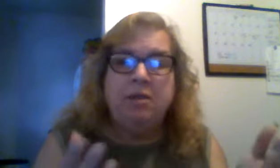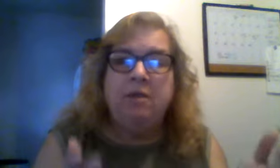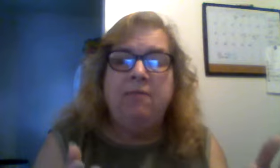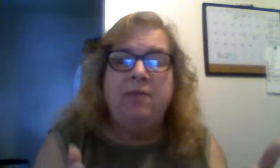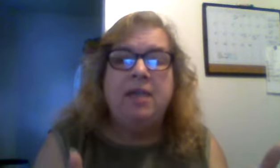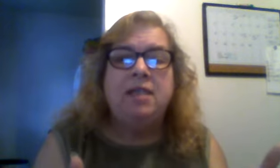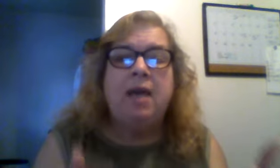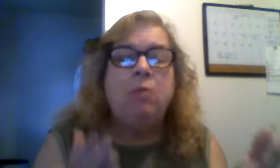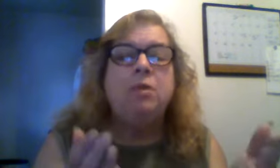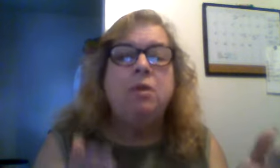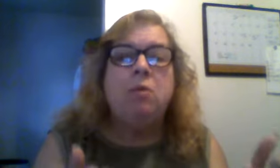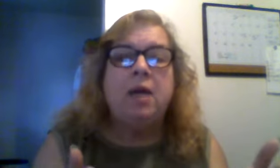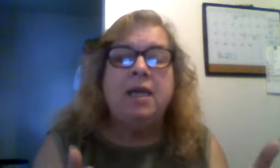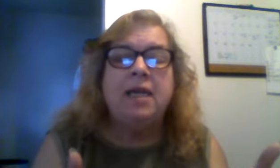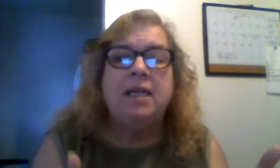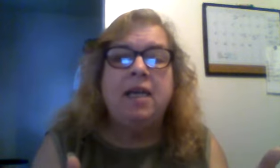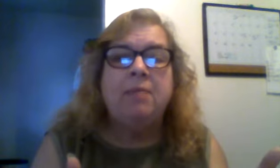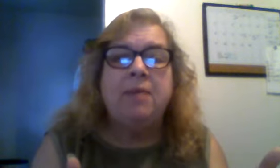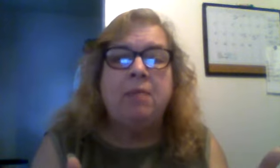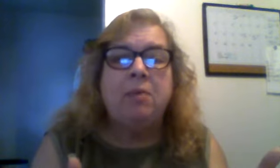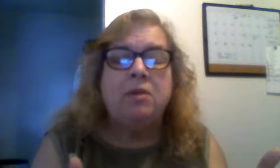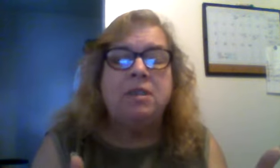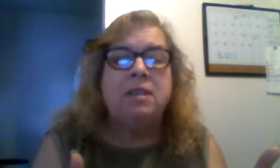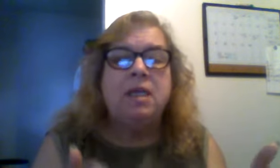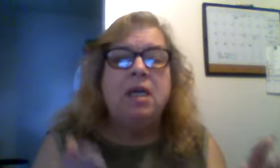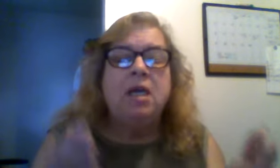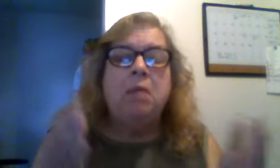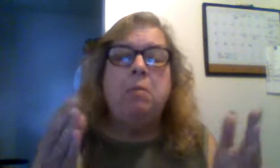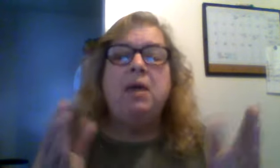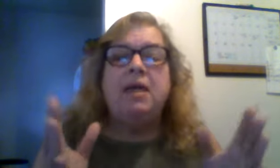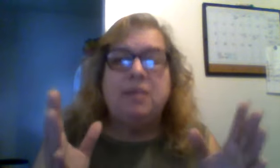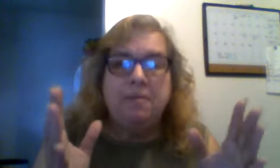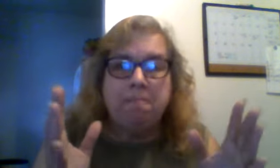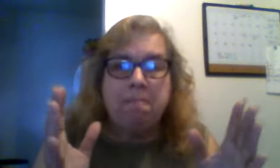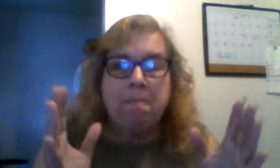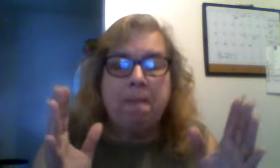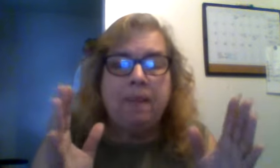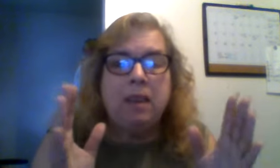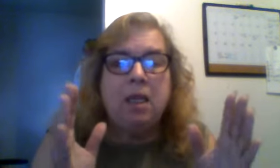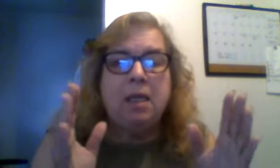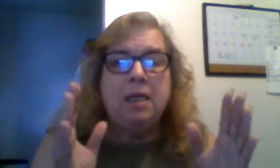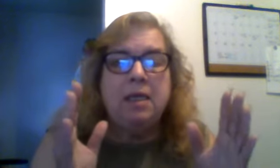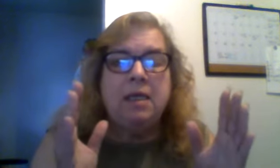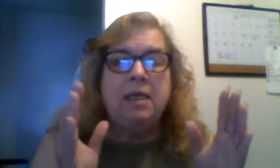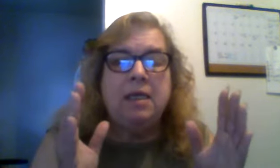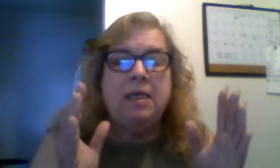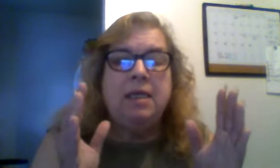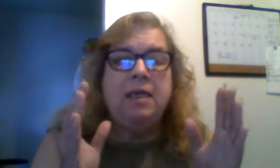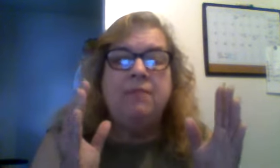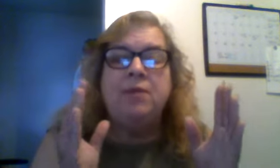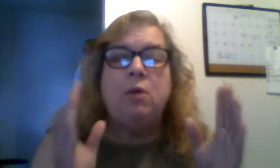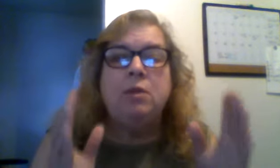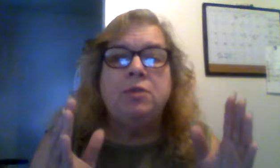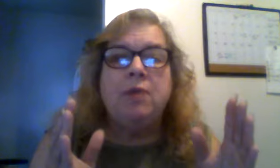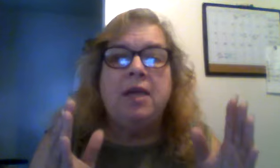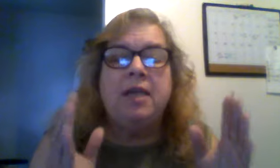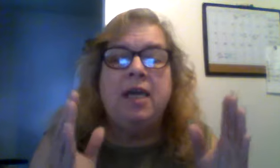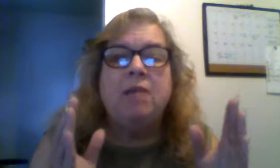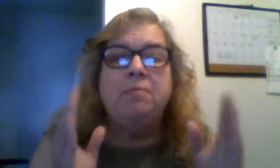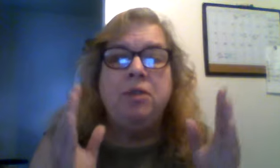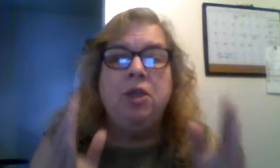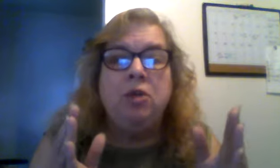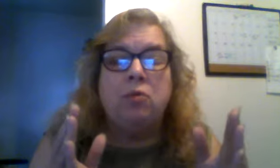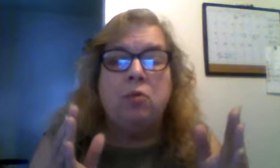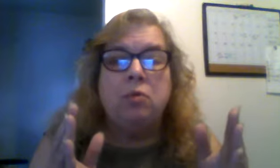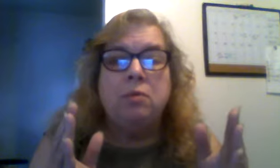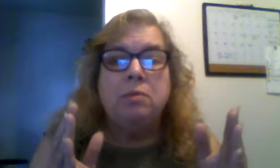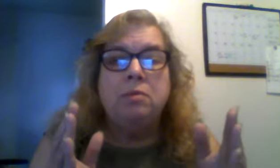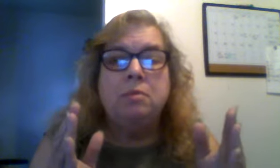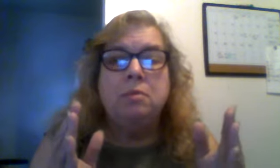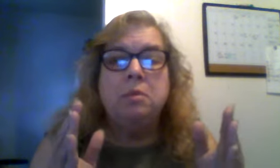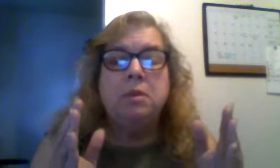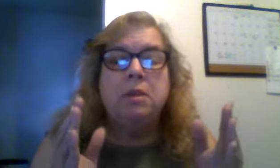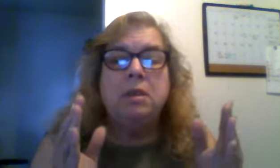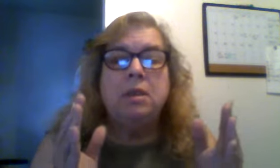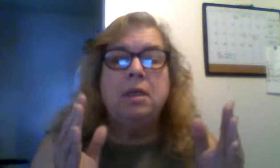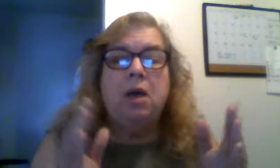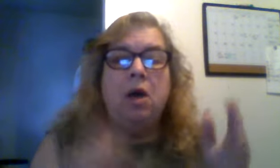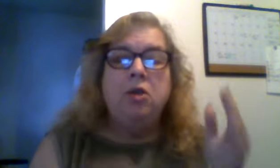they're infected i'm gonna do what i can to help that person but if someone's around to help you are